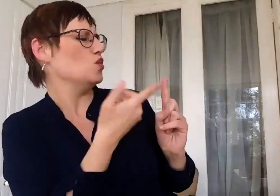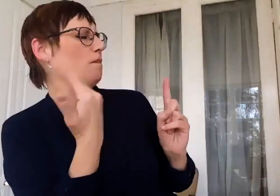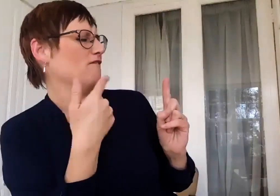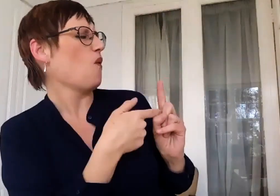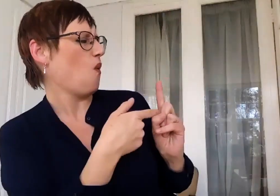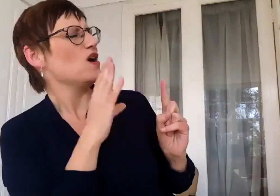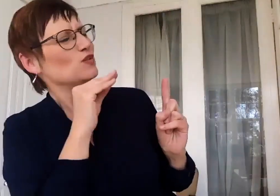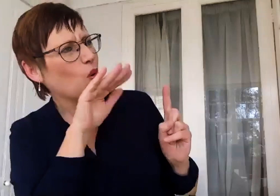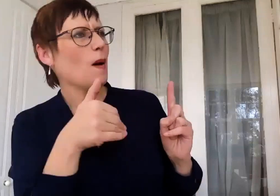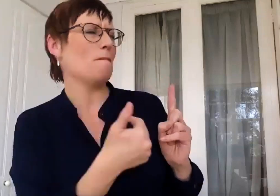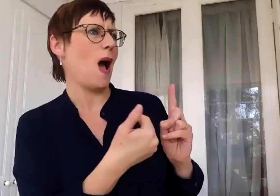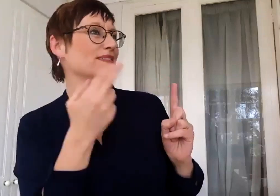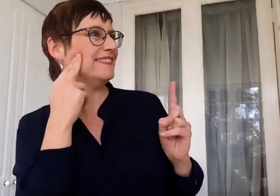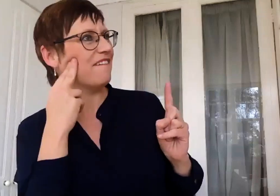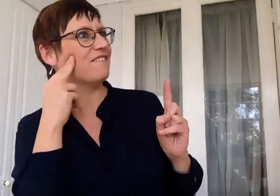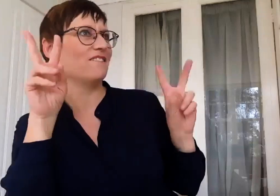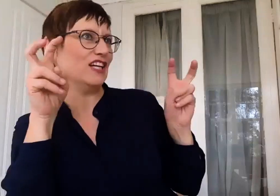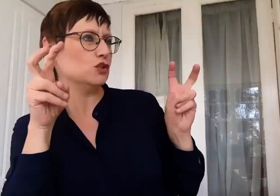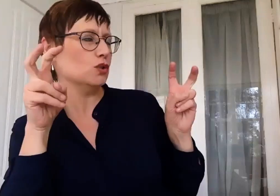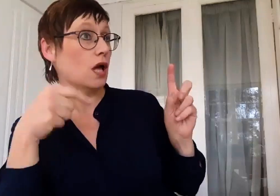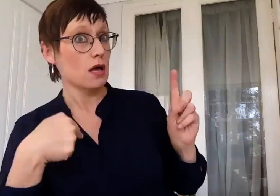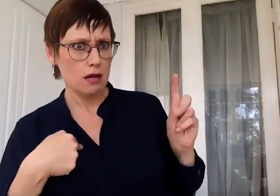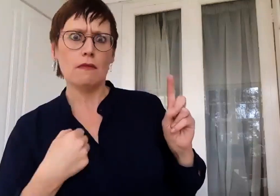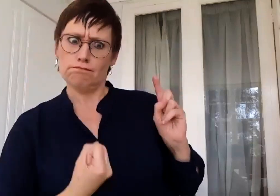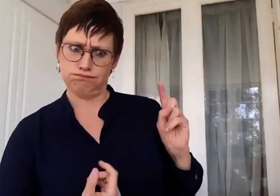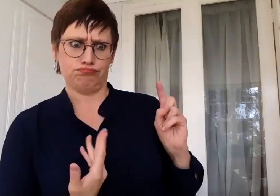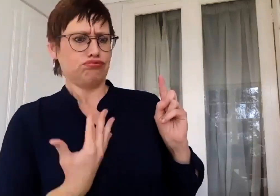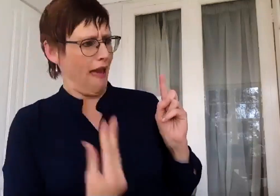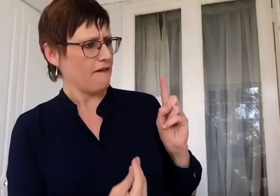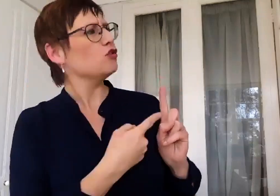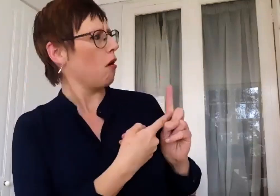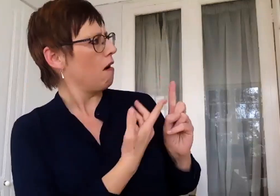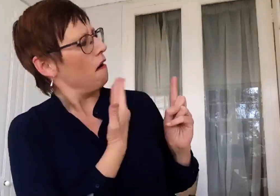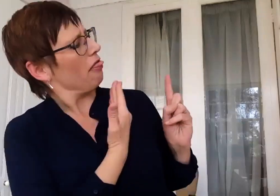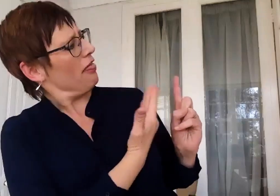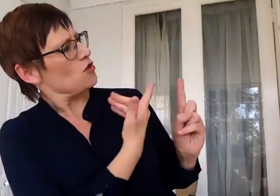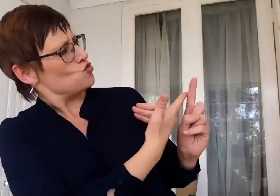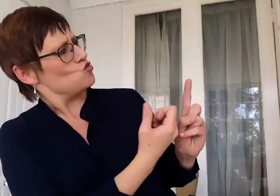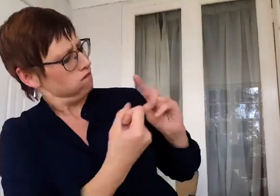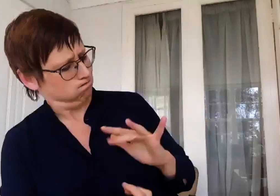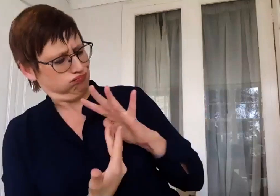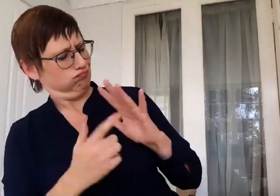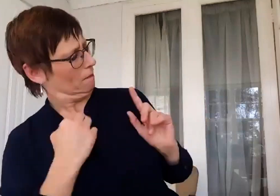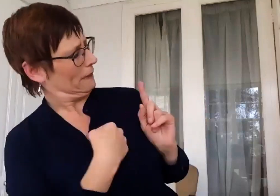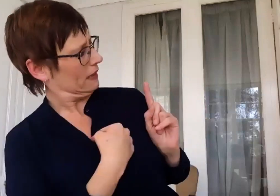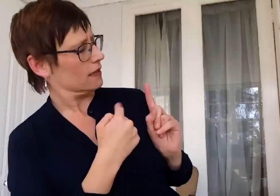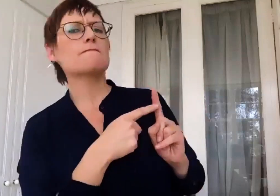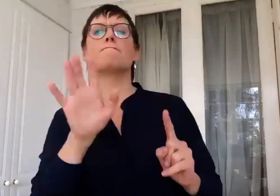about these issues with so much passion that it's made me take it more seriously. So all the kudos go to you as an educator. Definitely.